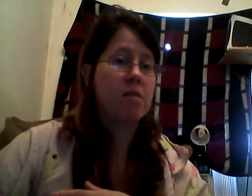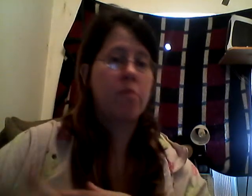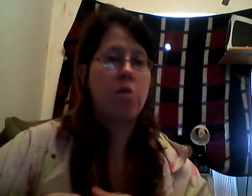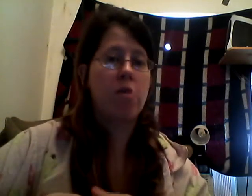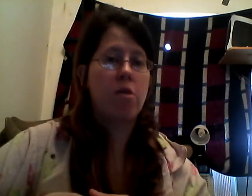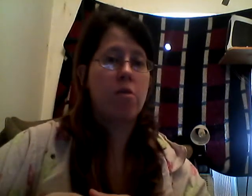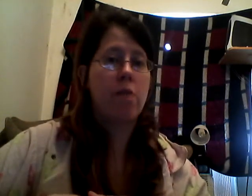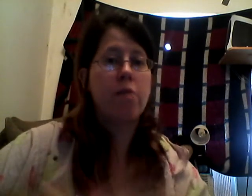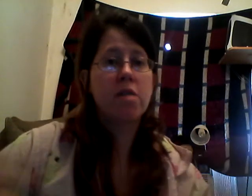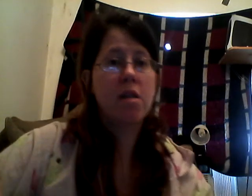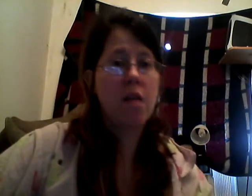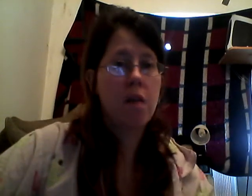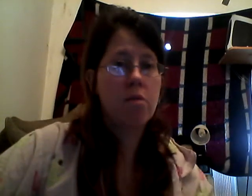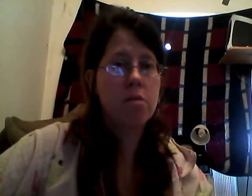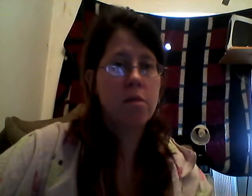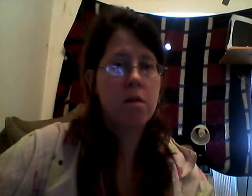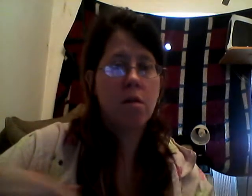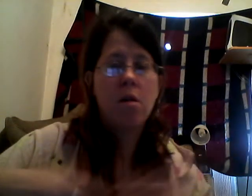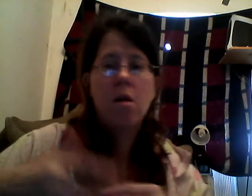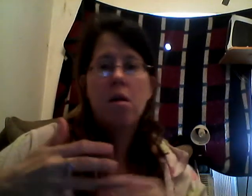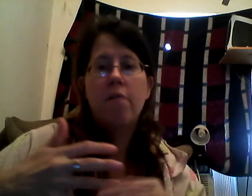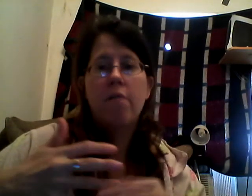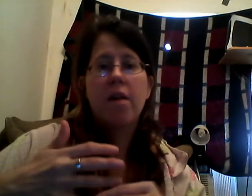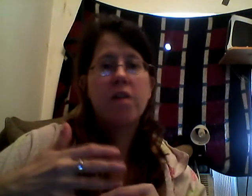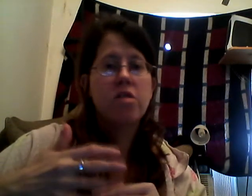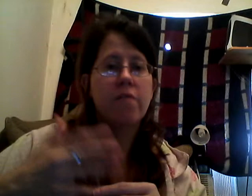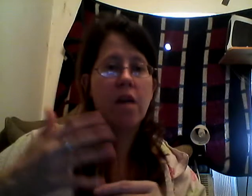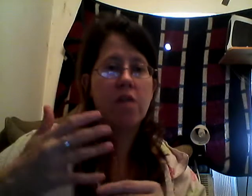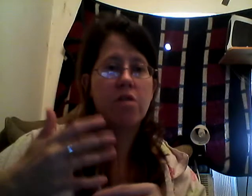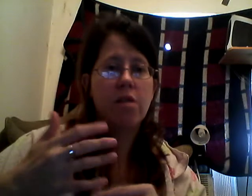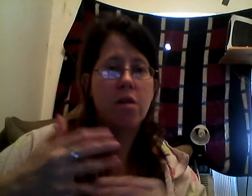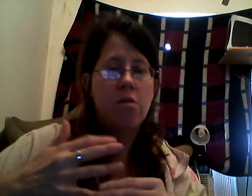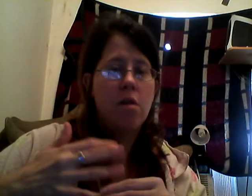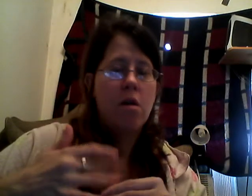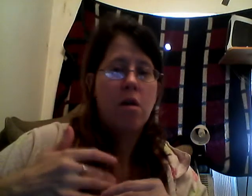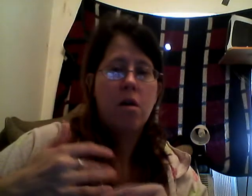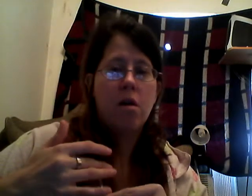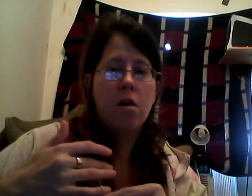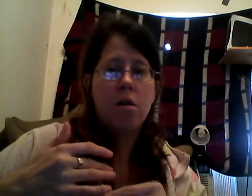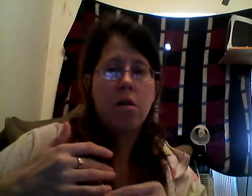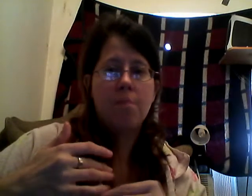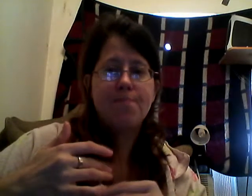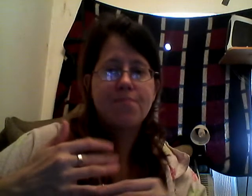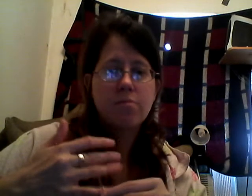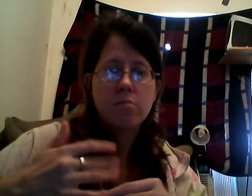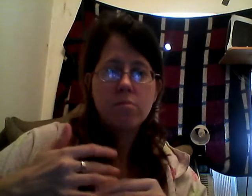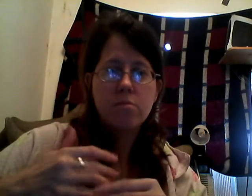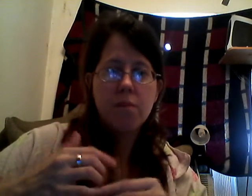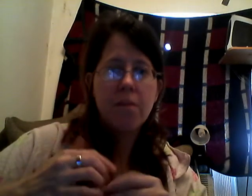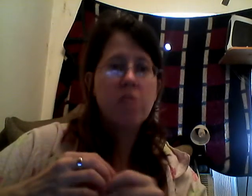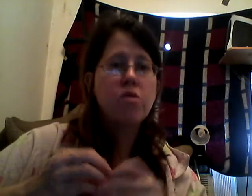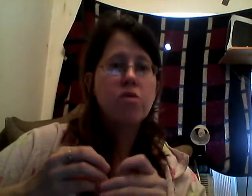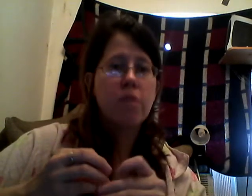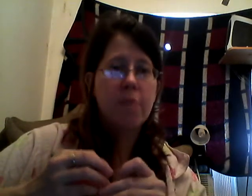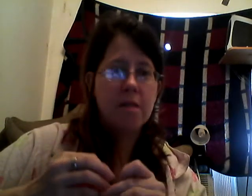if we want to go in the lobby scene in line, what's the big deal? Vacation's vacation, you know. Um, I'm to enjoy myself.